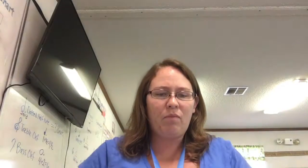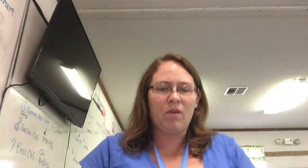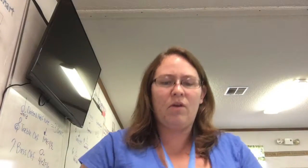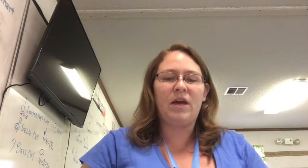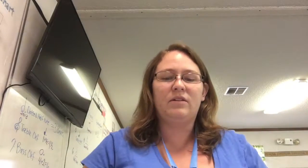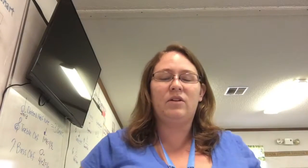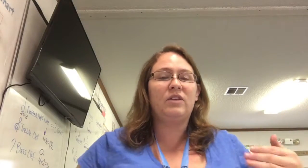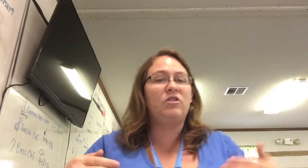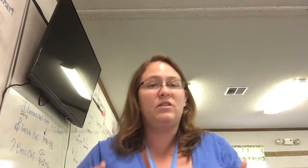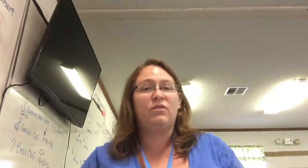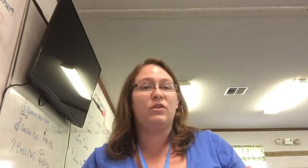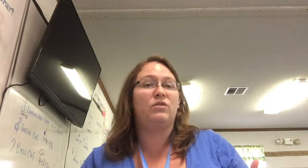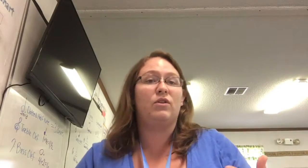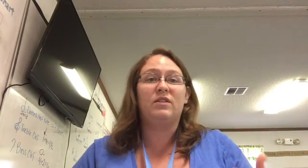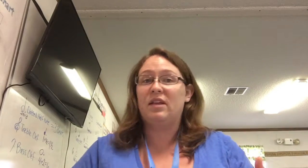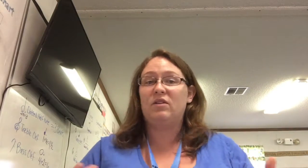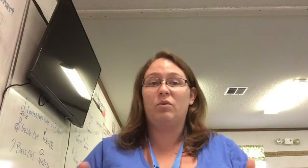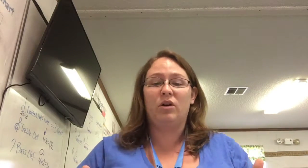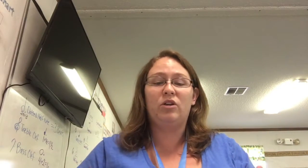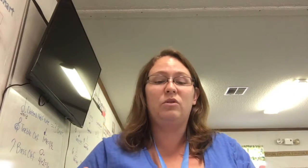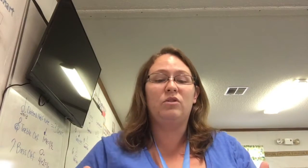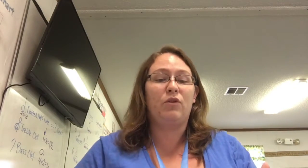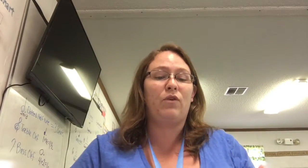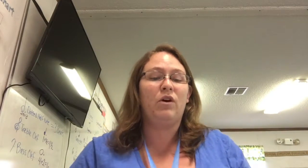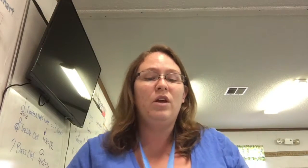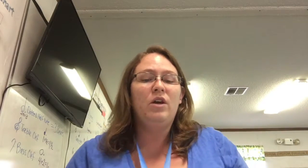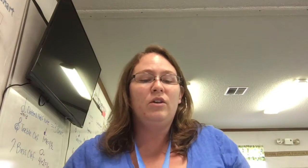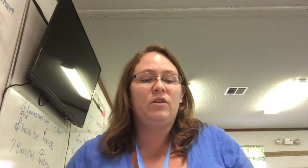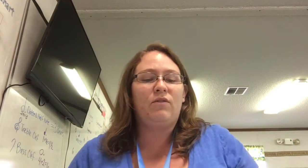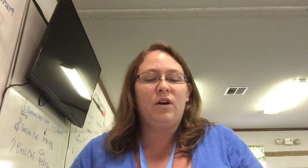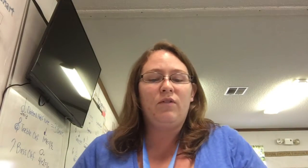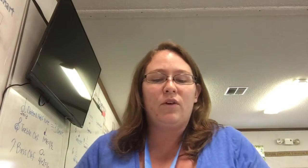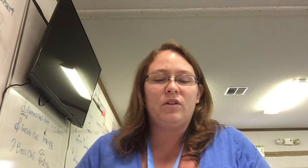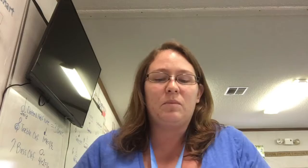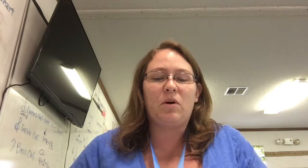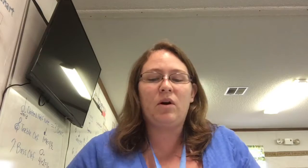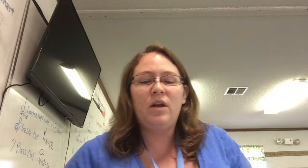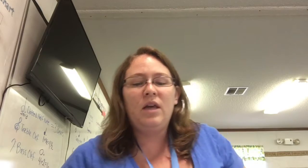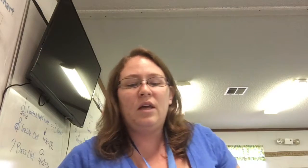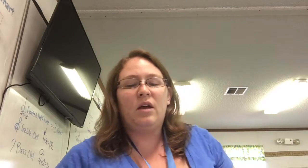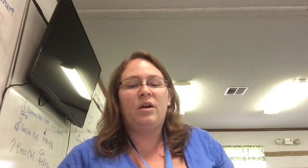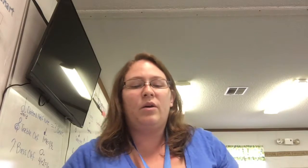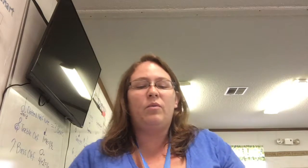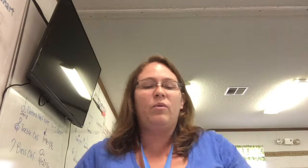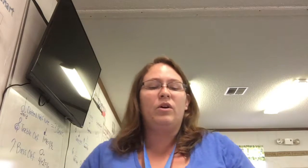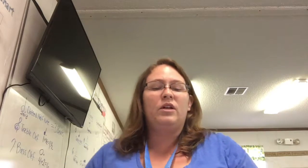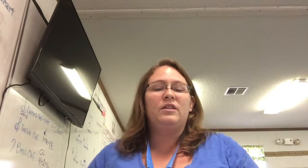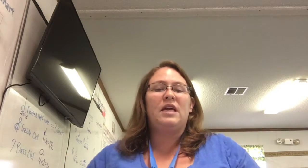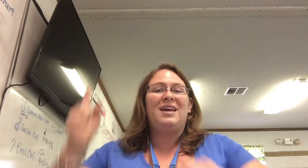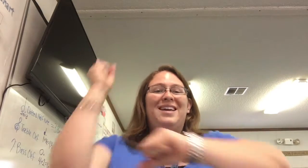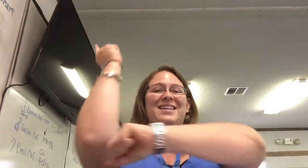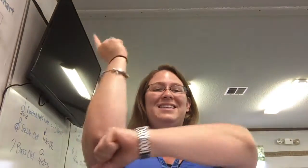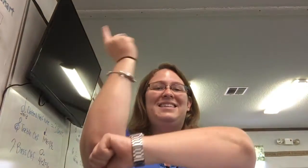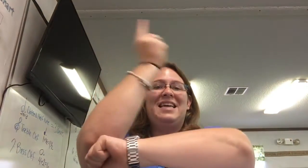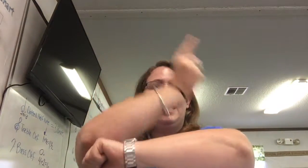Okay so that's just the first verse and that's all we're gonna do so far. So the very first part we're gonna say day